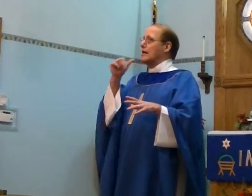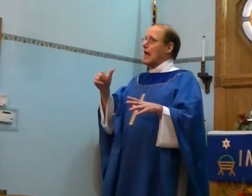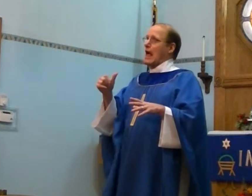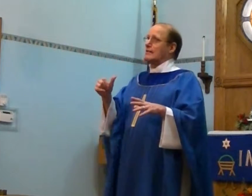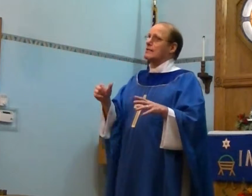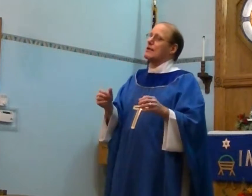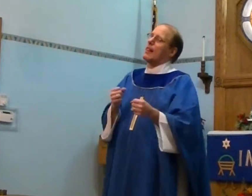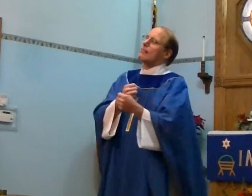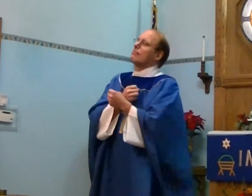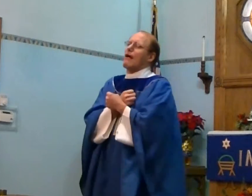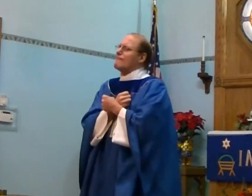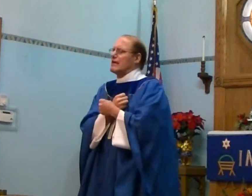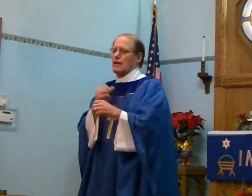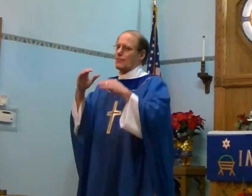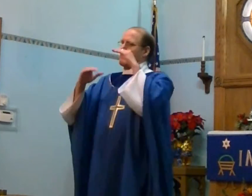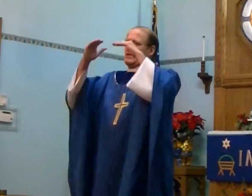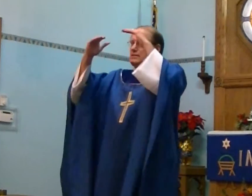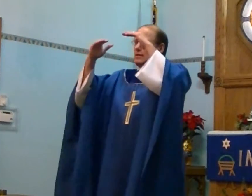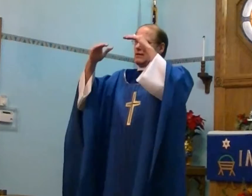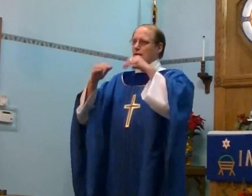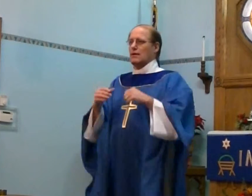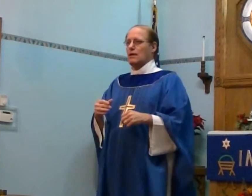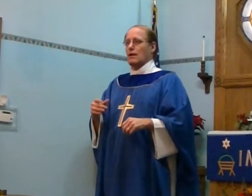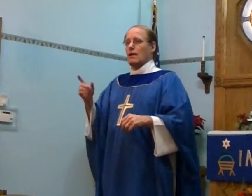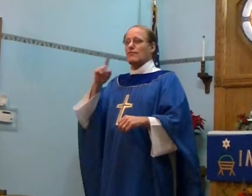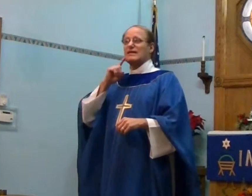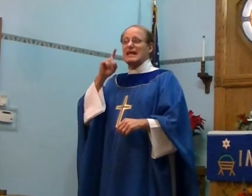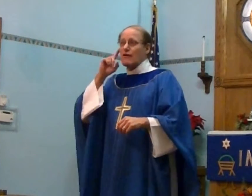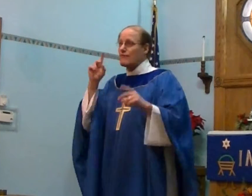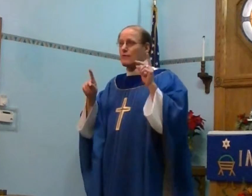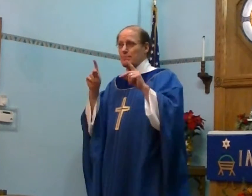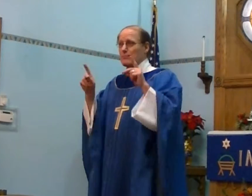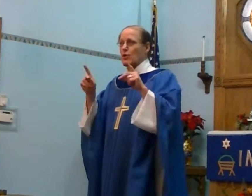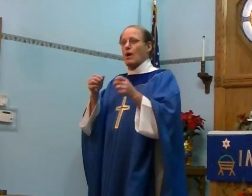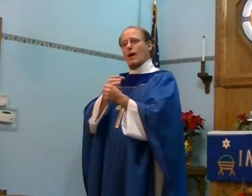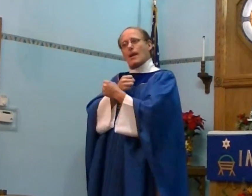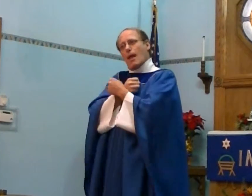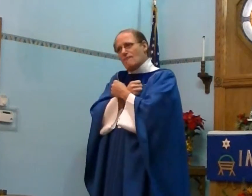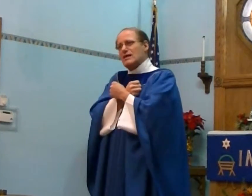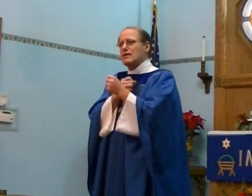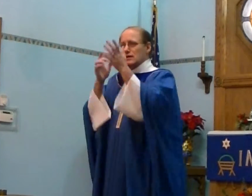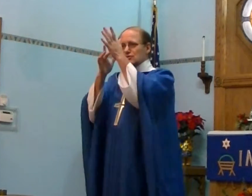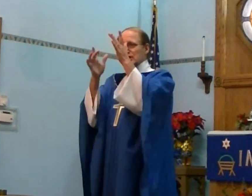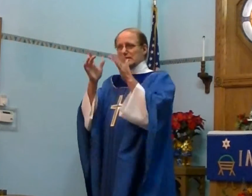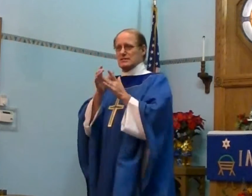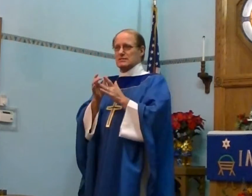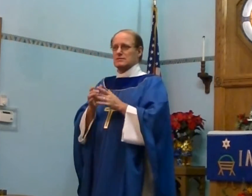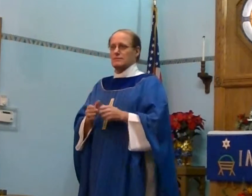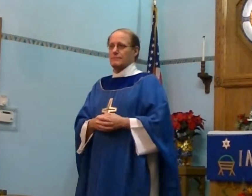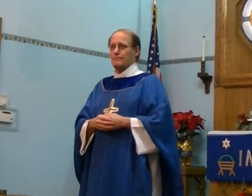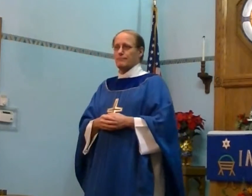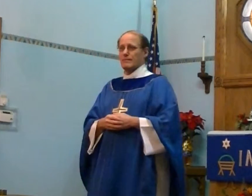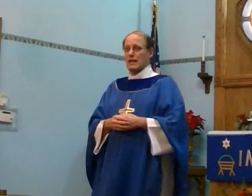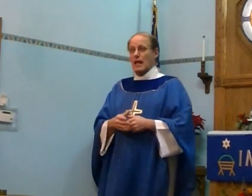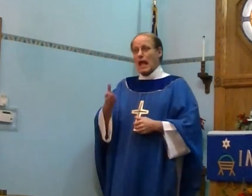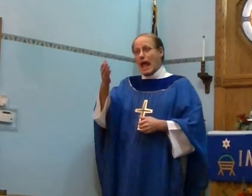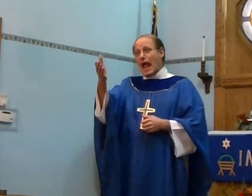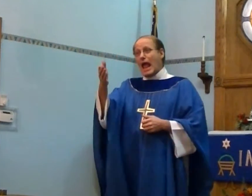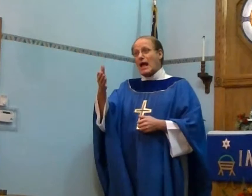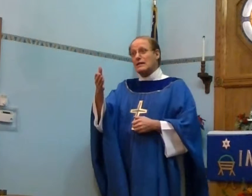not loving the building. The death people are loving Jesus. And